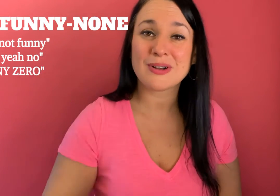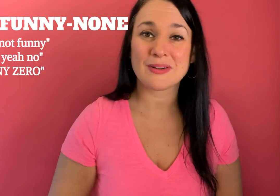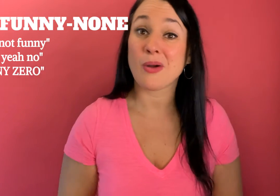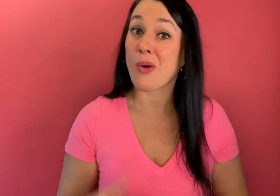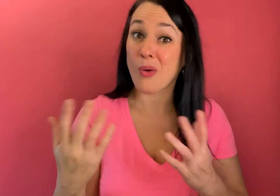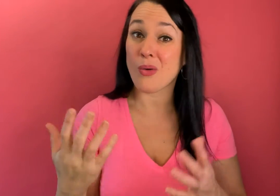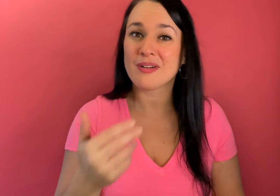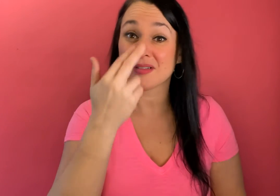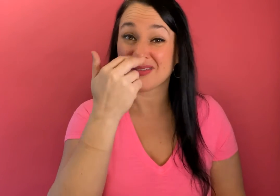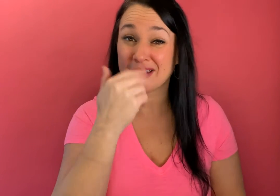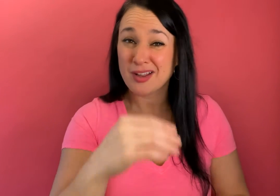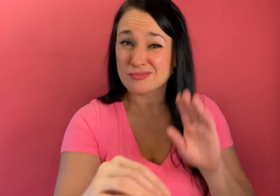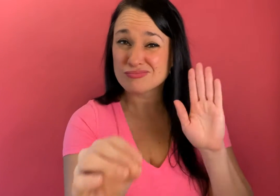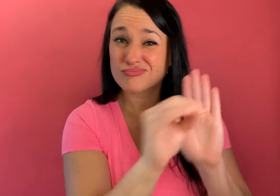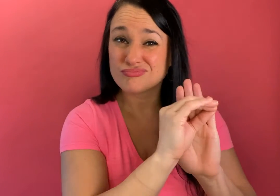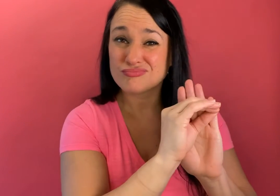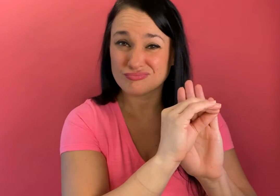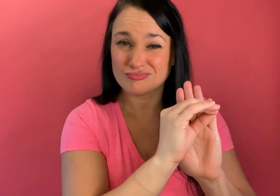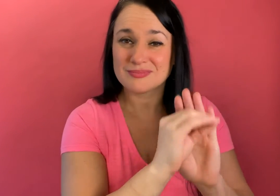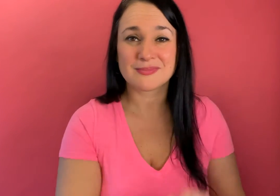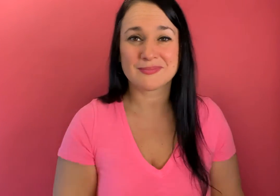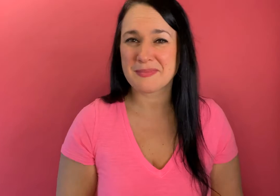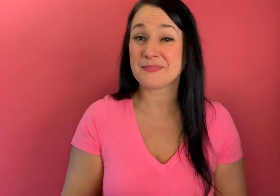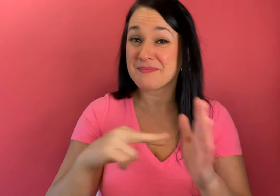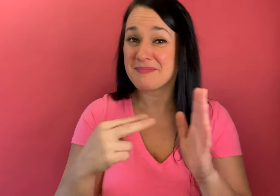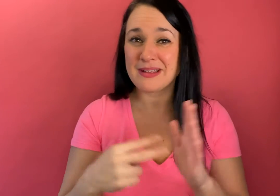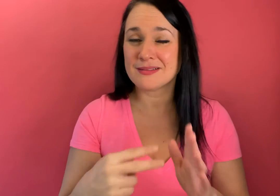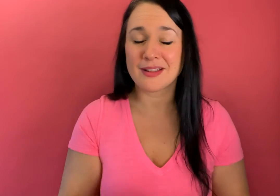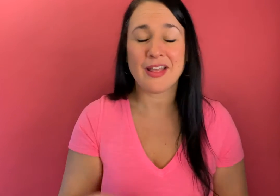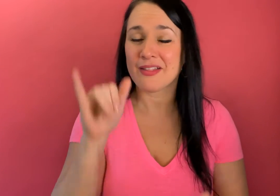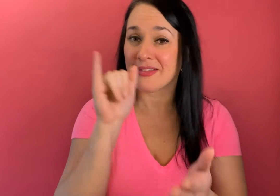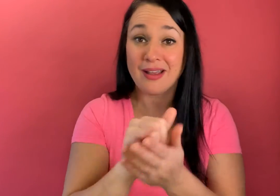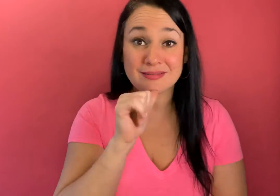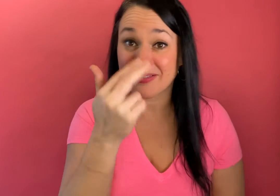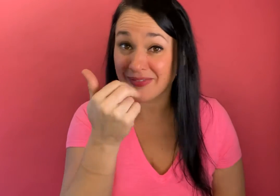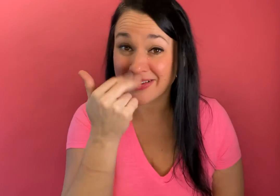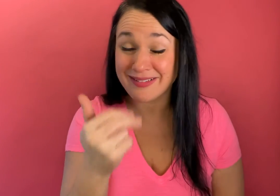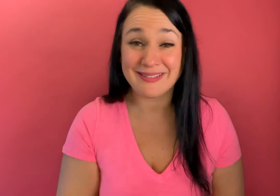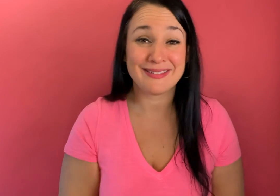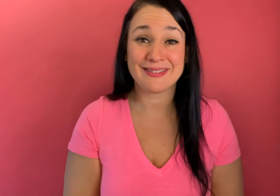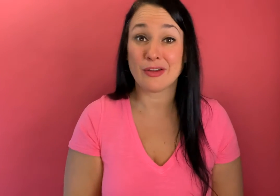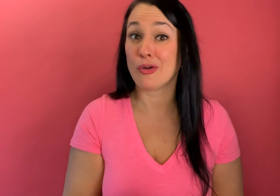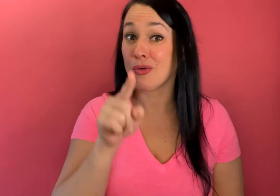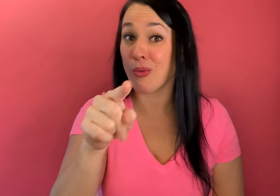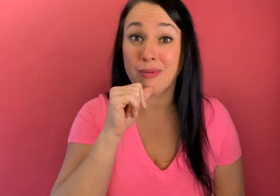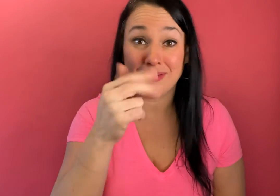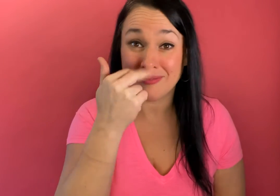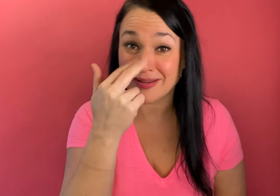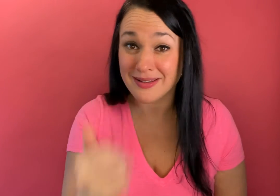or you also some people do funny zero and what that means is that is not even funny or yeah